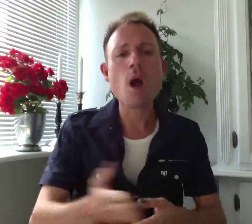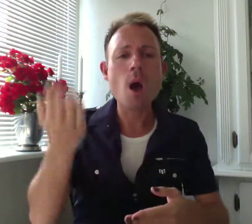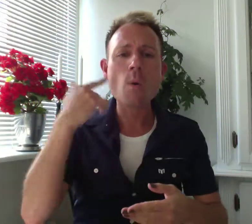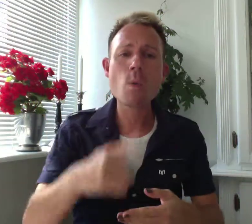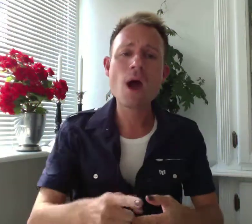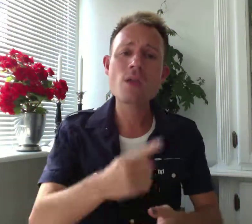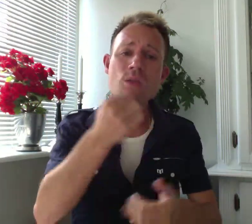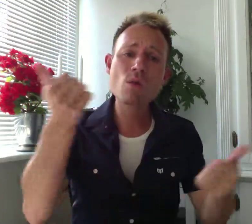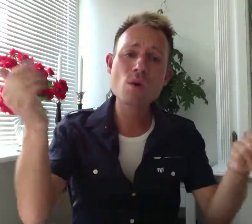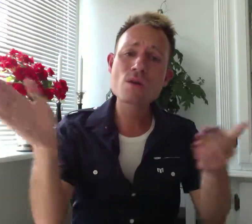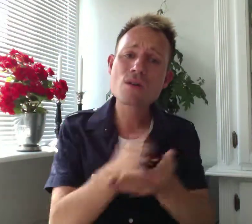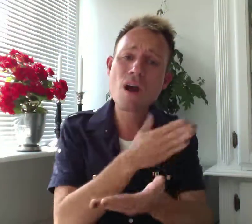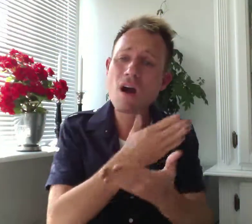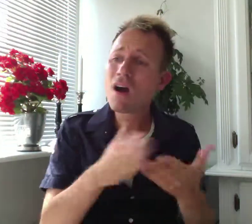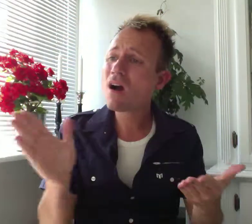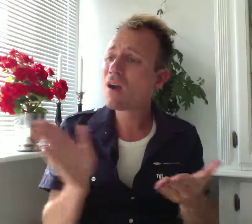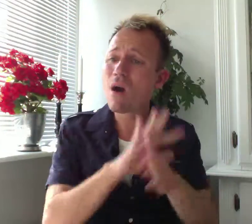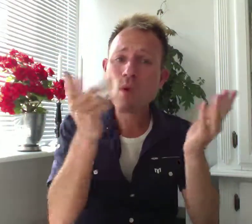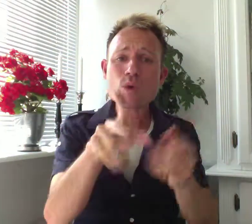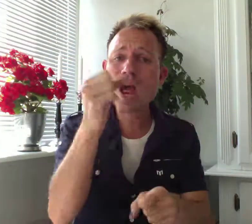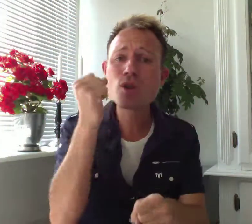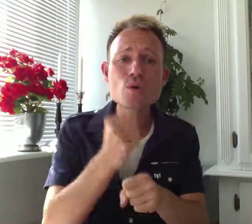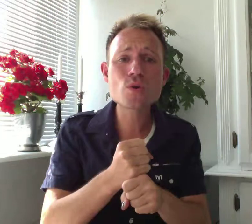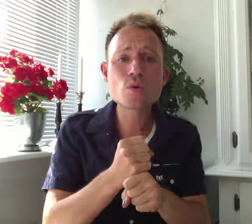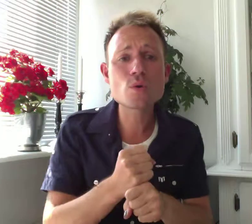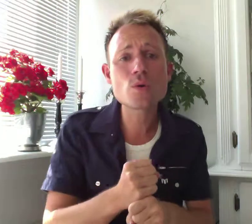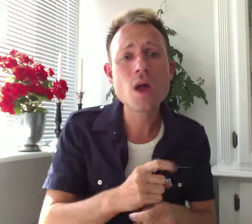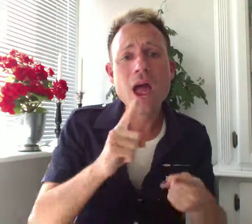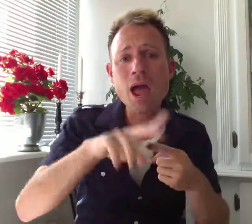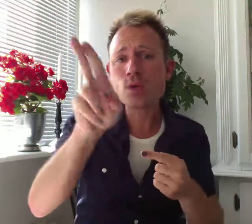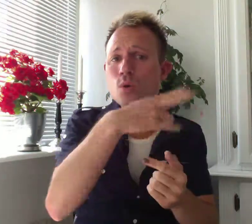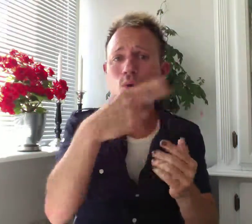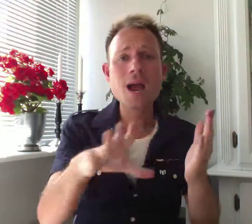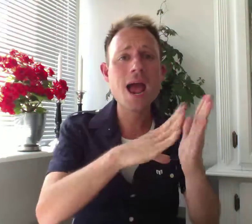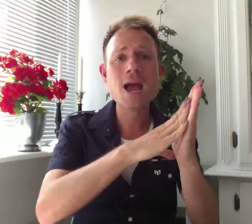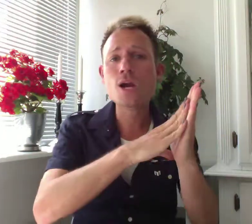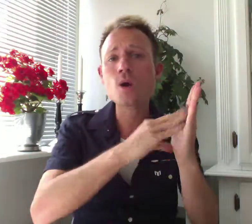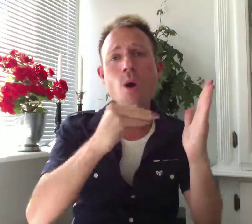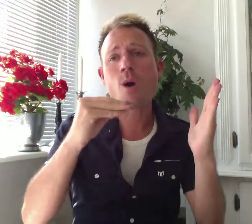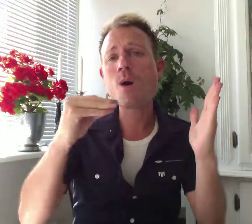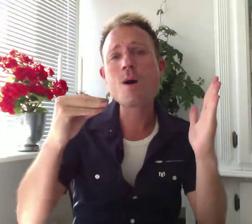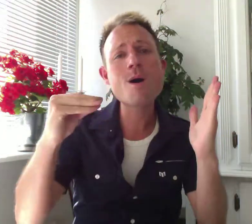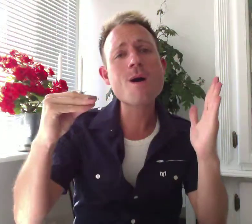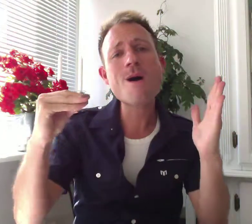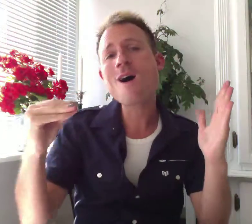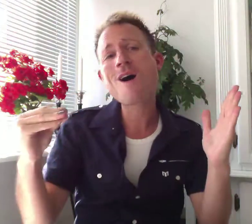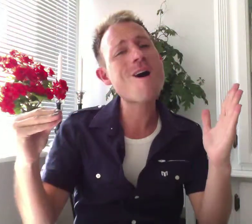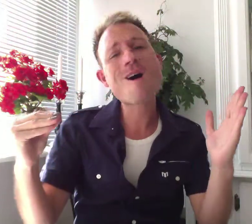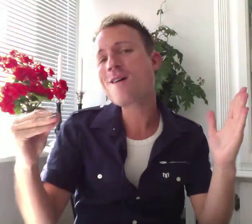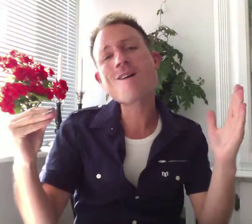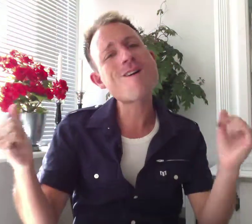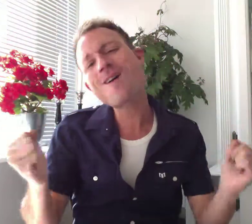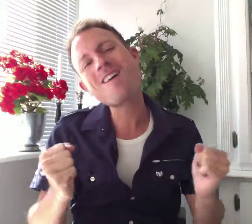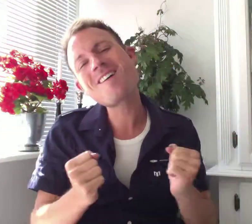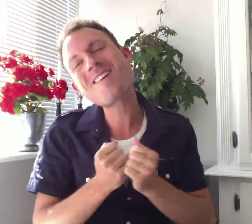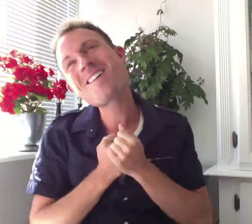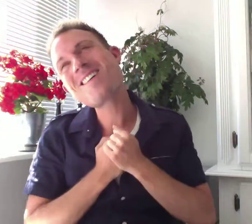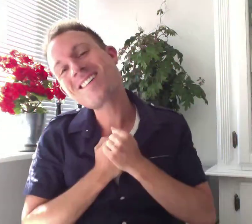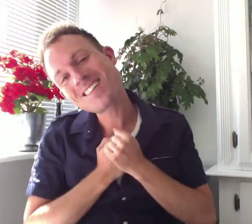When you've done all you can do, and you can't cope. I down. I